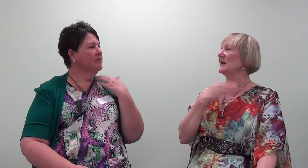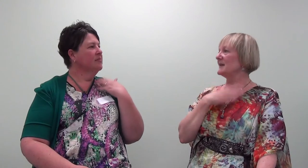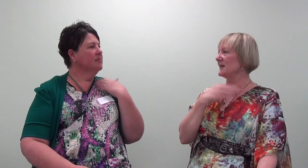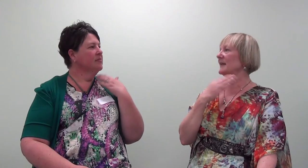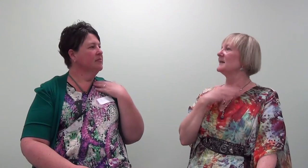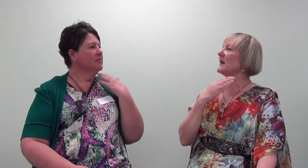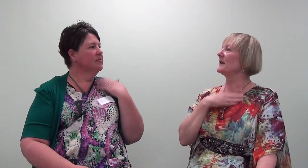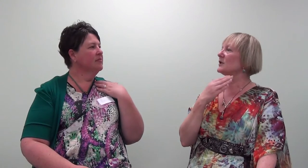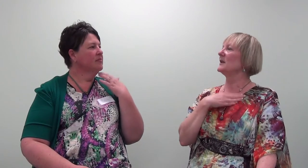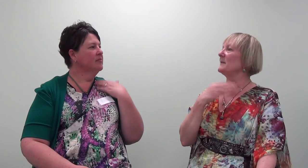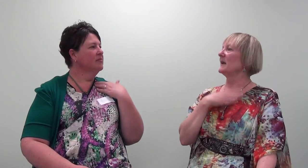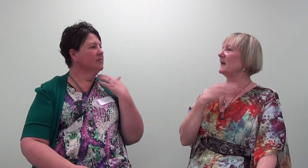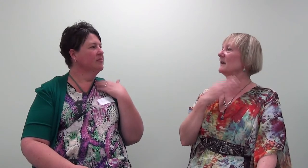Releasing the tension in my neck.